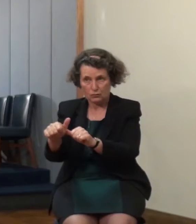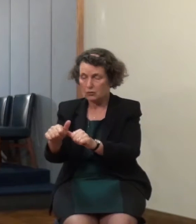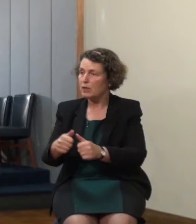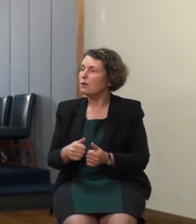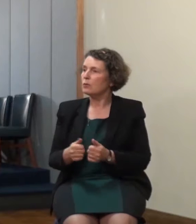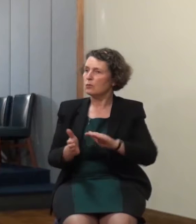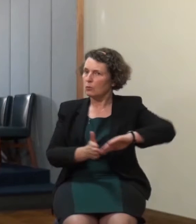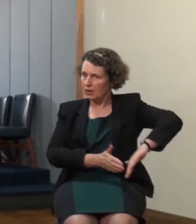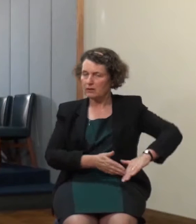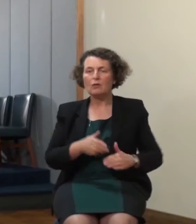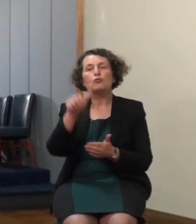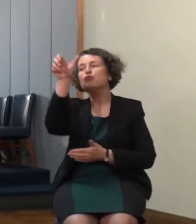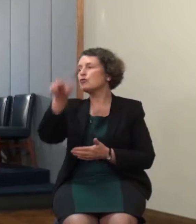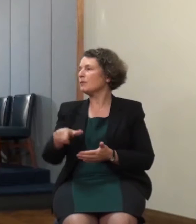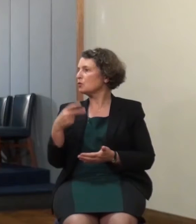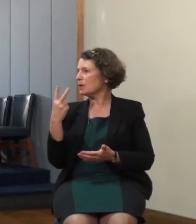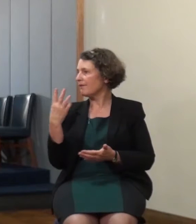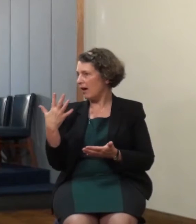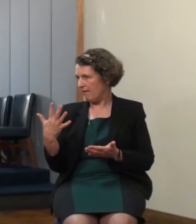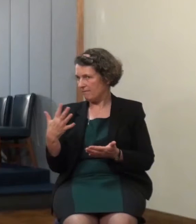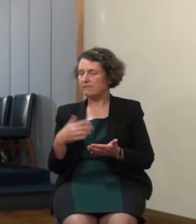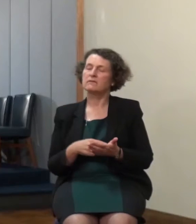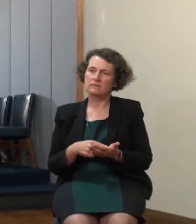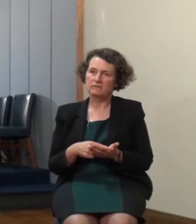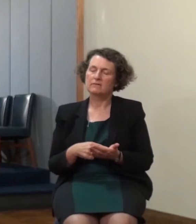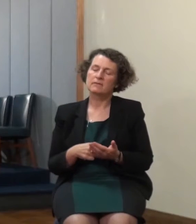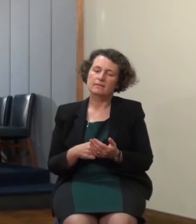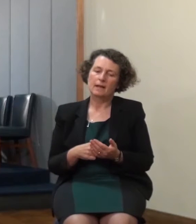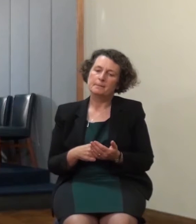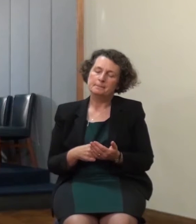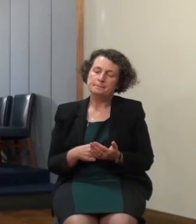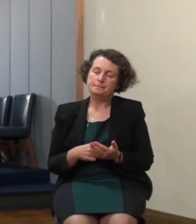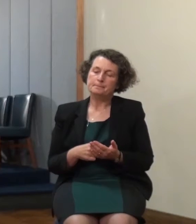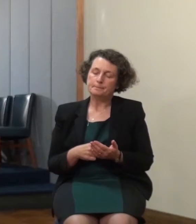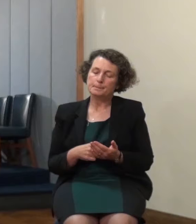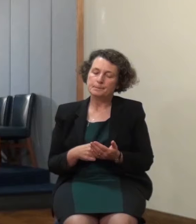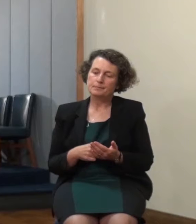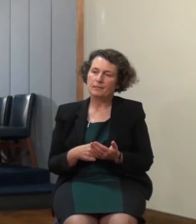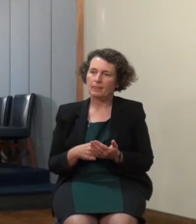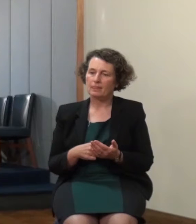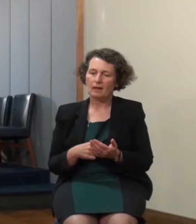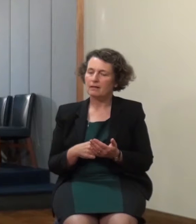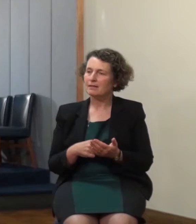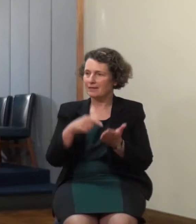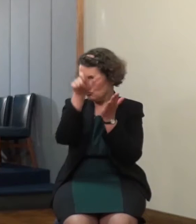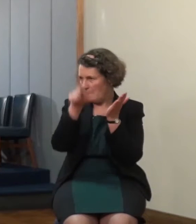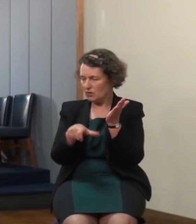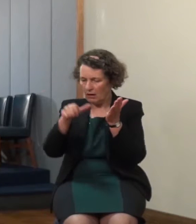because time is going on and this will be an exhortation to the apostles to